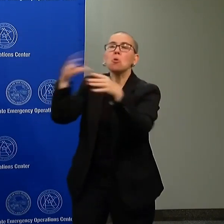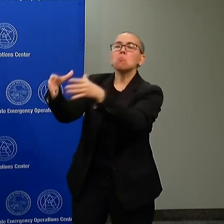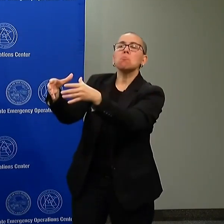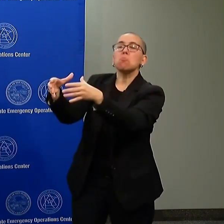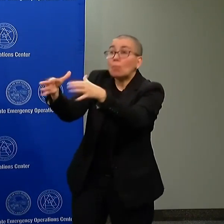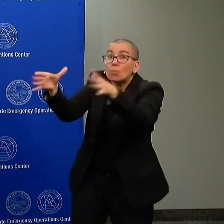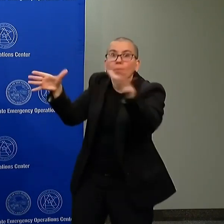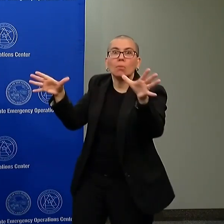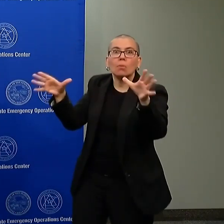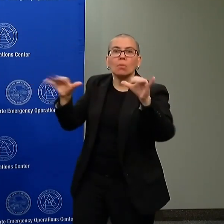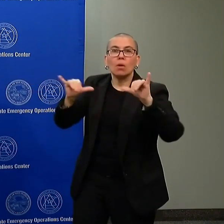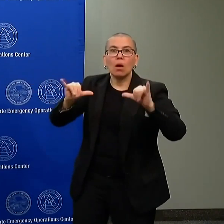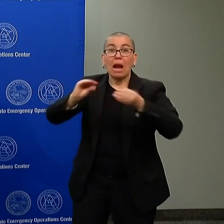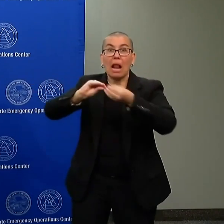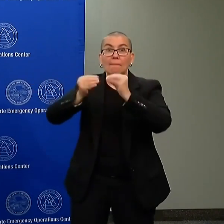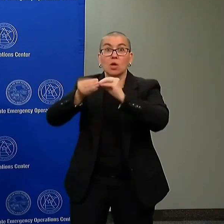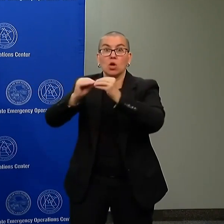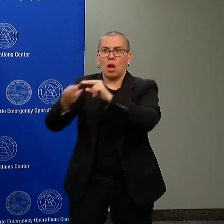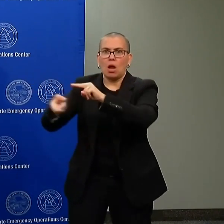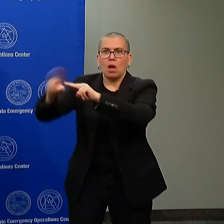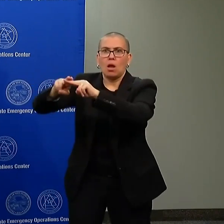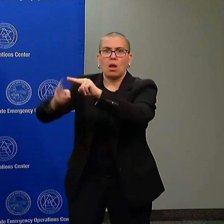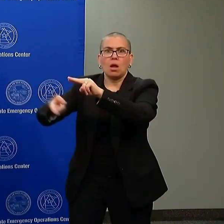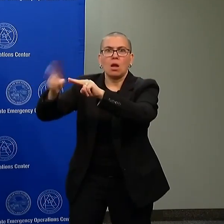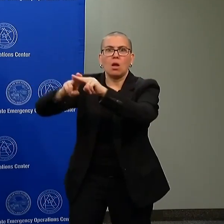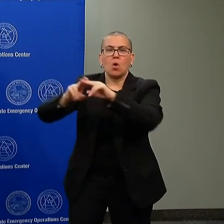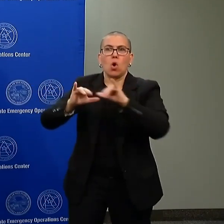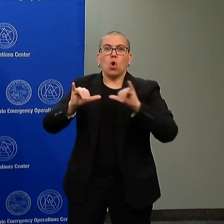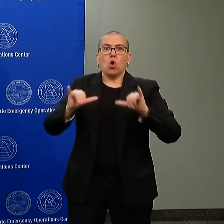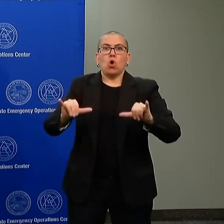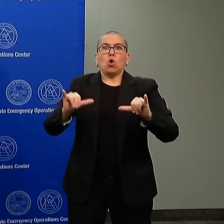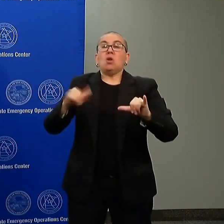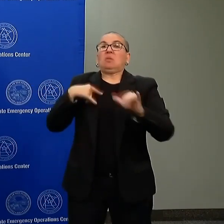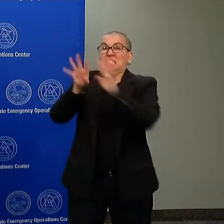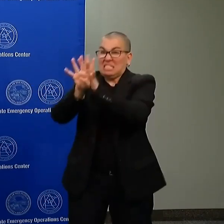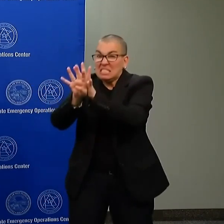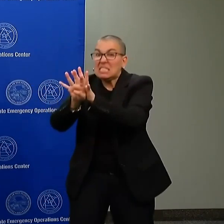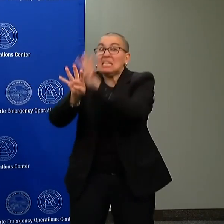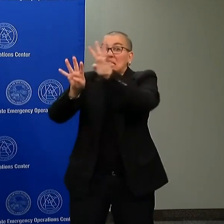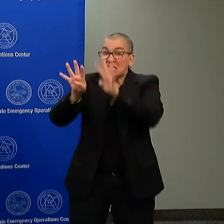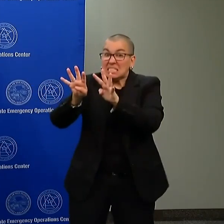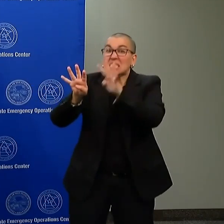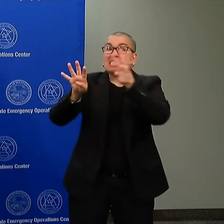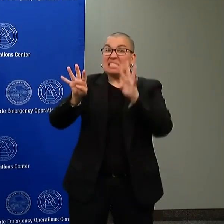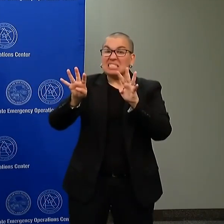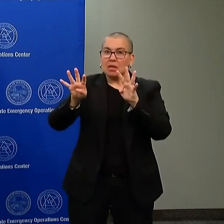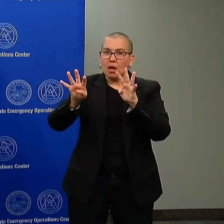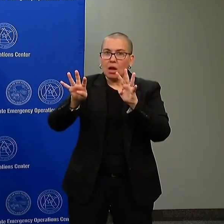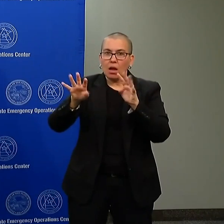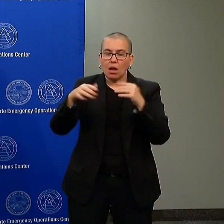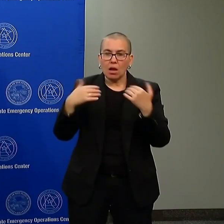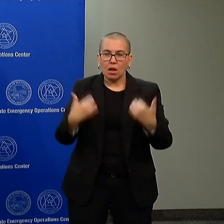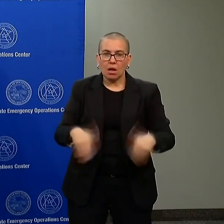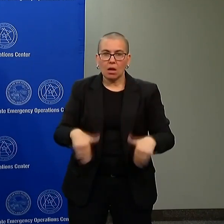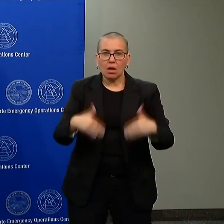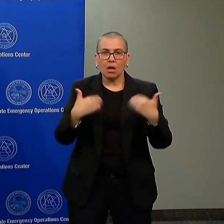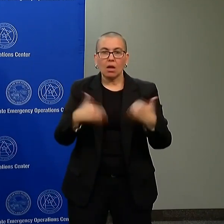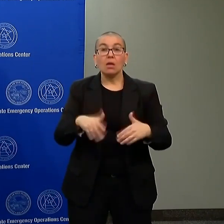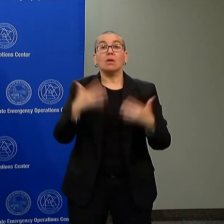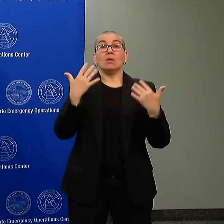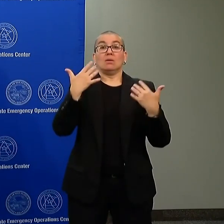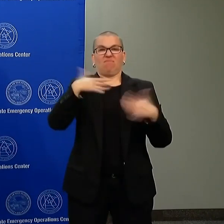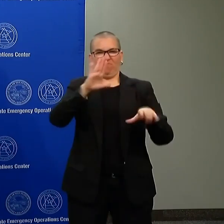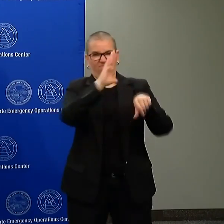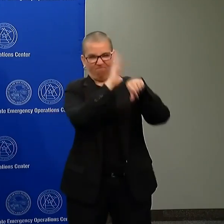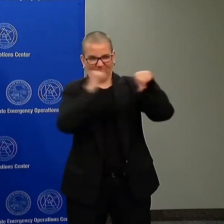and what we're doing today to pull in all these resources. But just to be very clear, those who say federalize and bring them in, you're